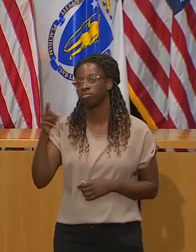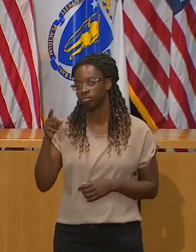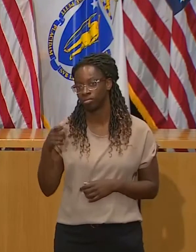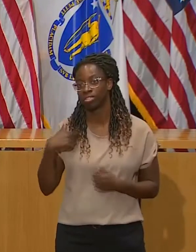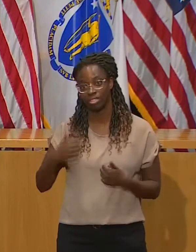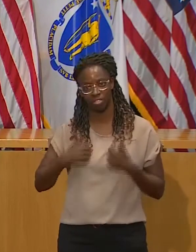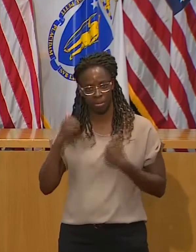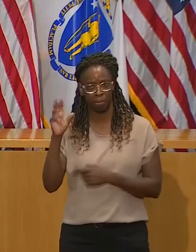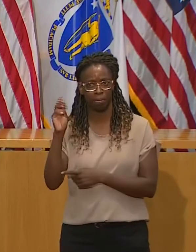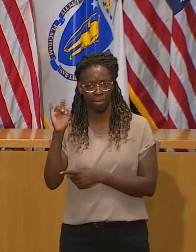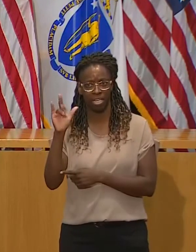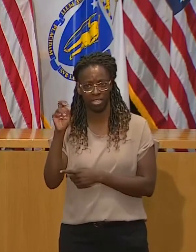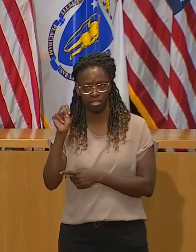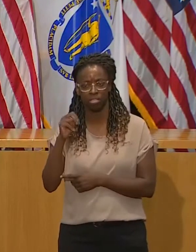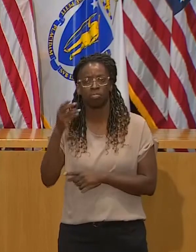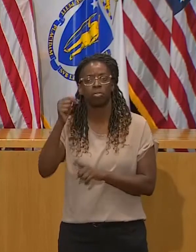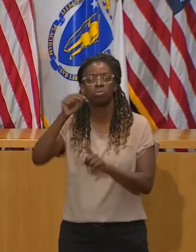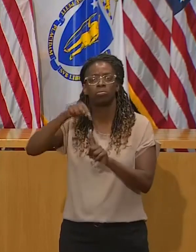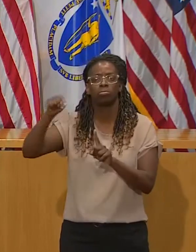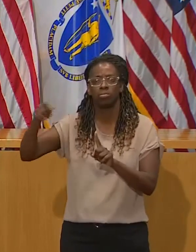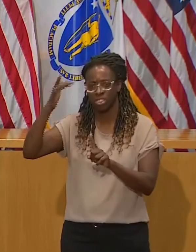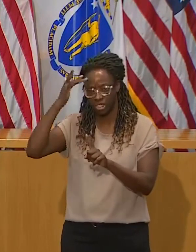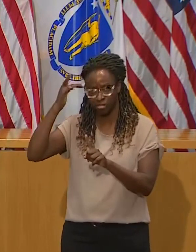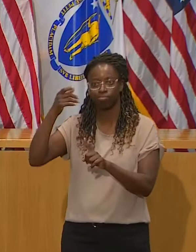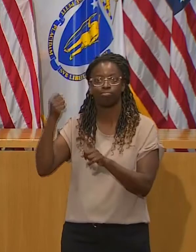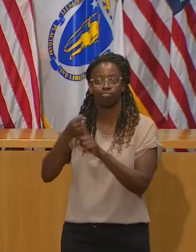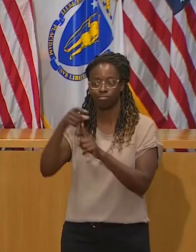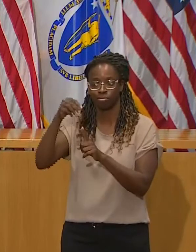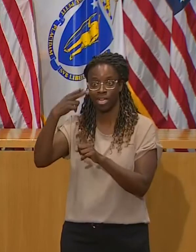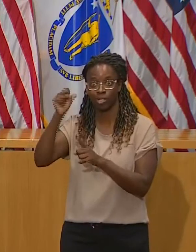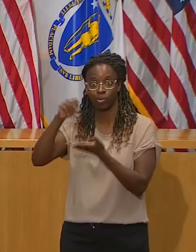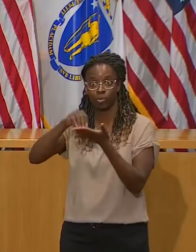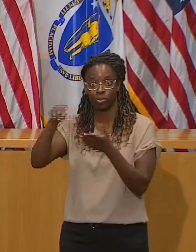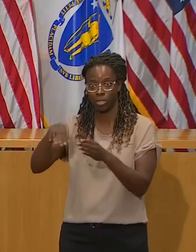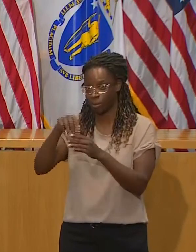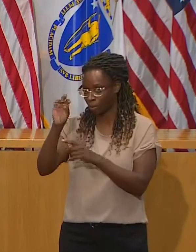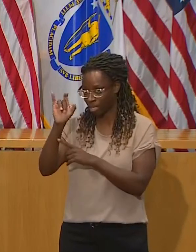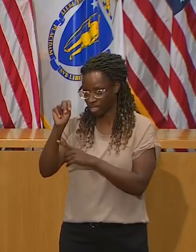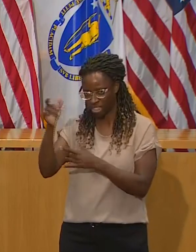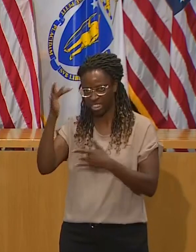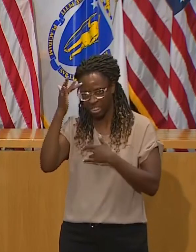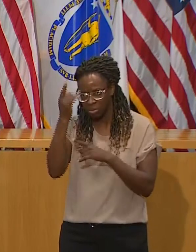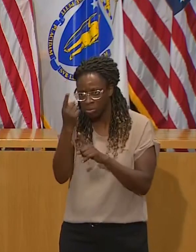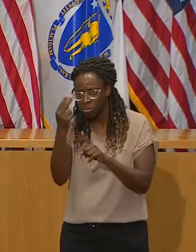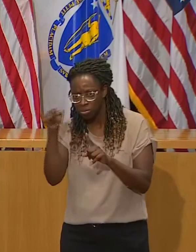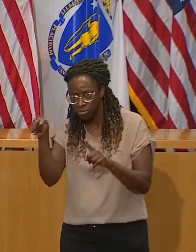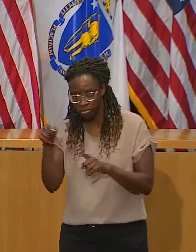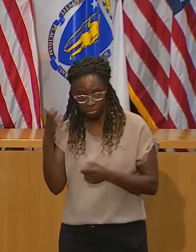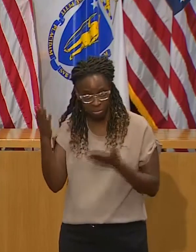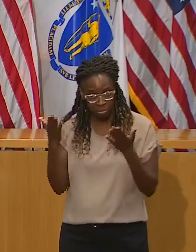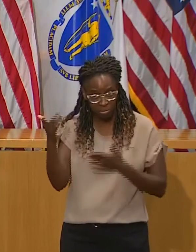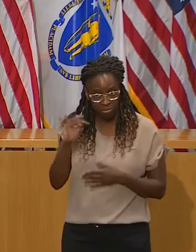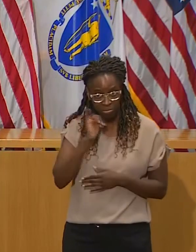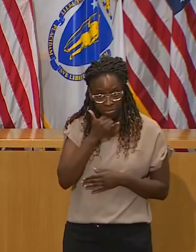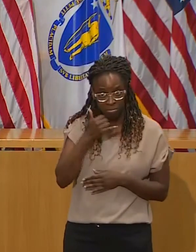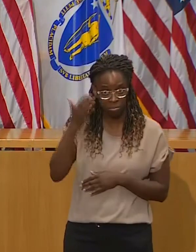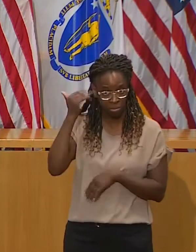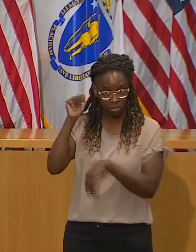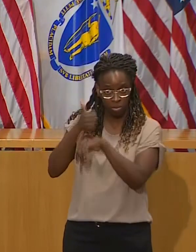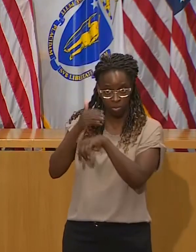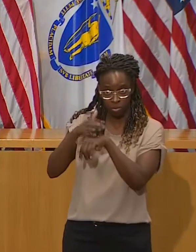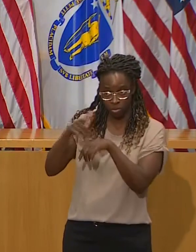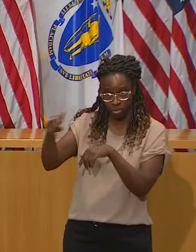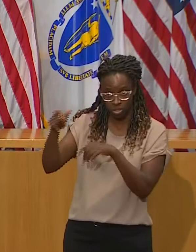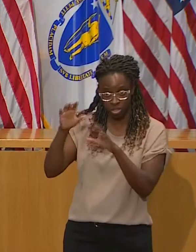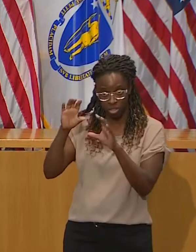Who knows? Yeah. Do you think Milton could be making a mistake then in this case? I've never wanted to, and I've said this before, I never want to